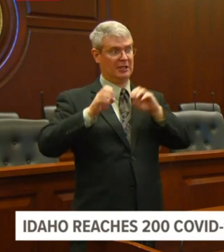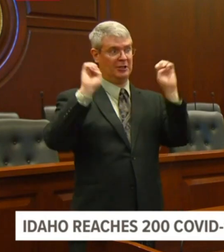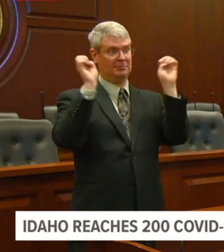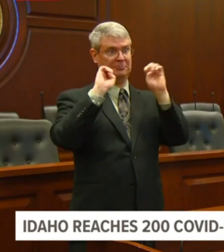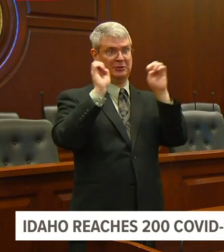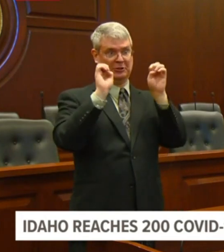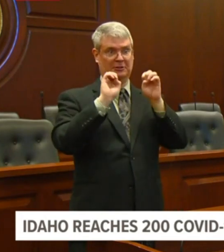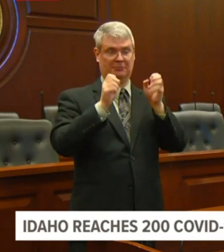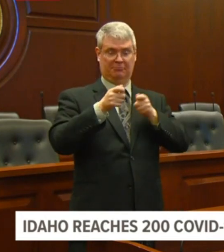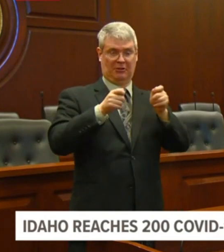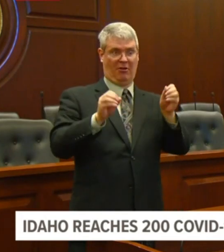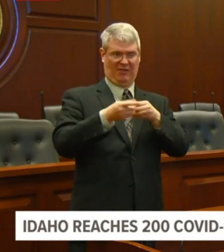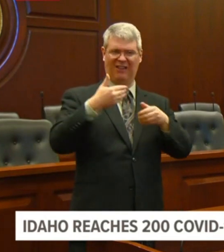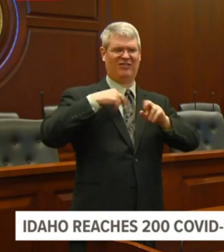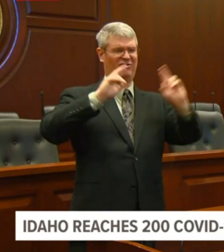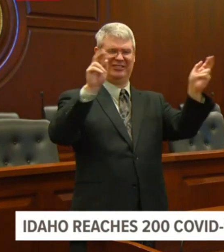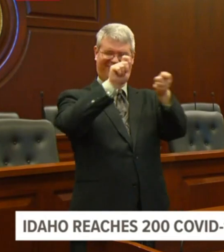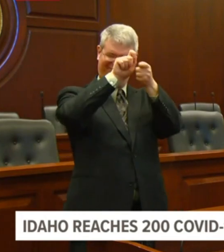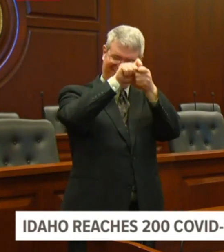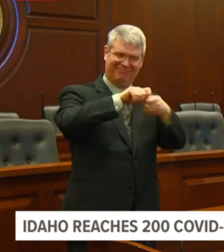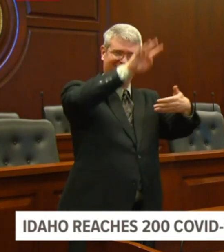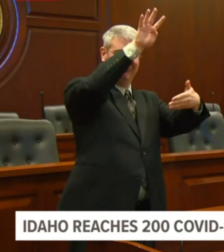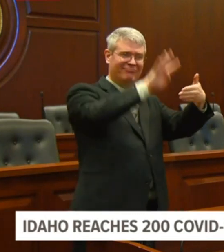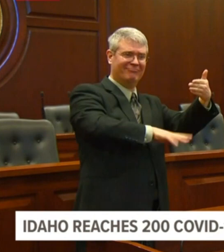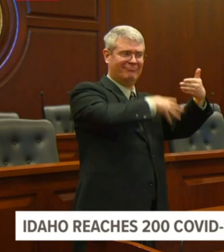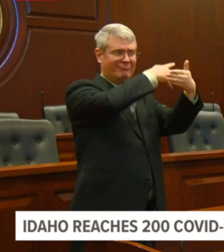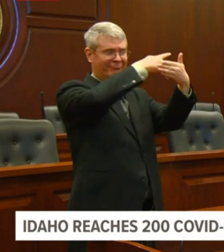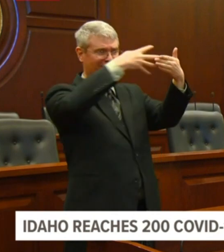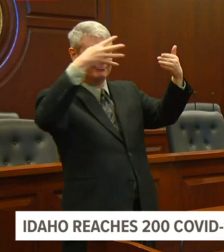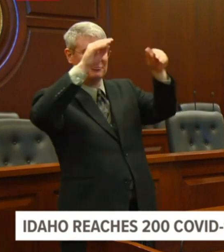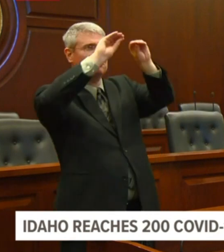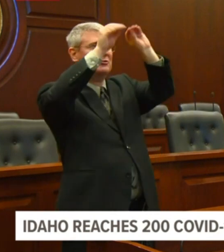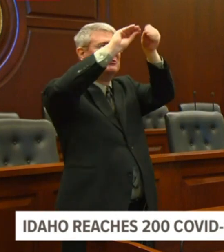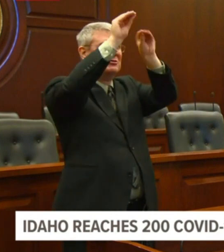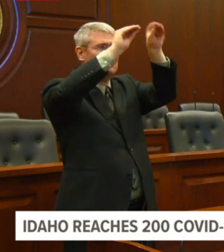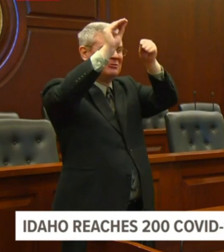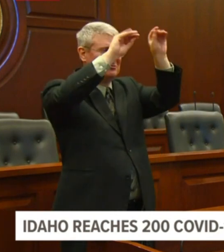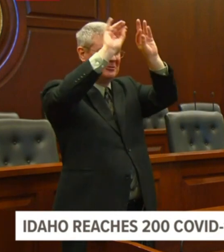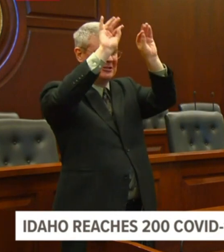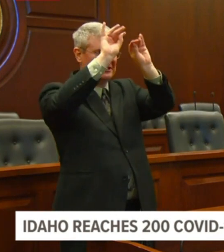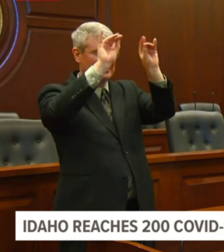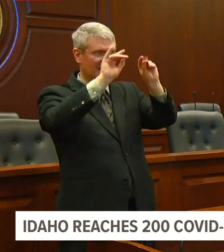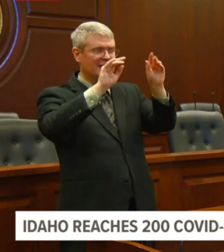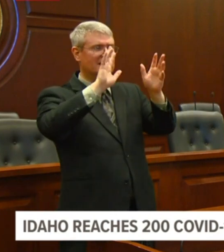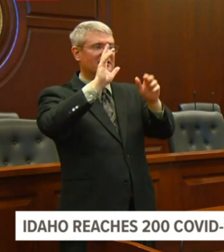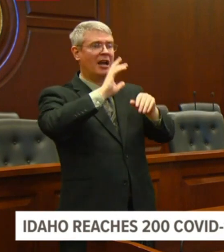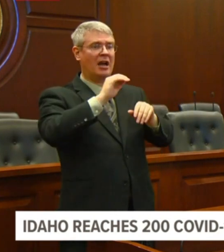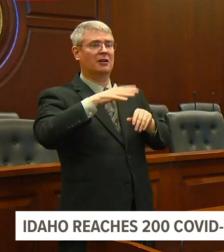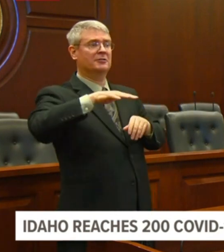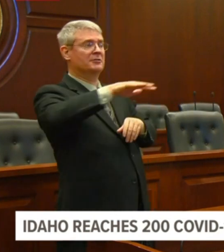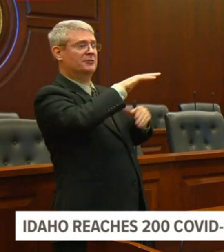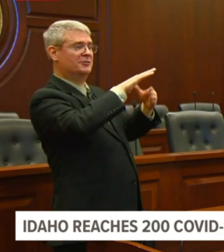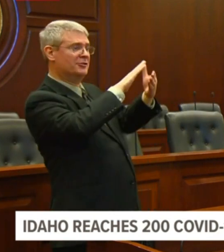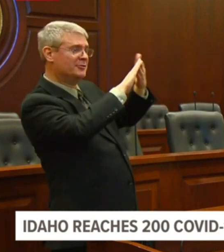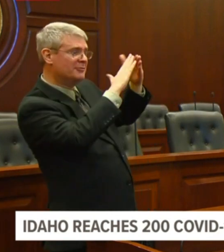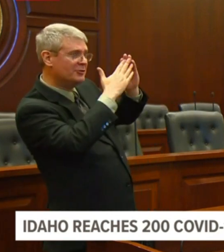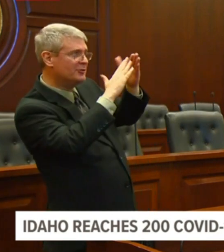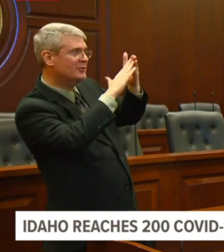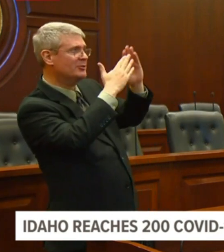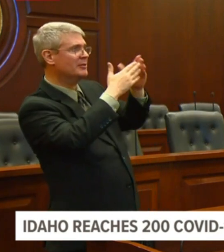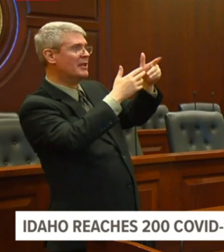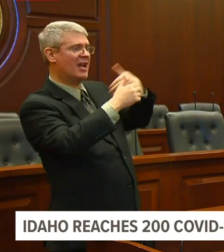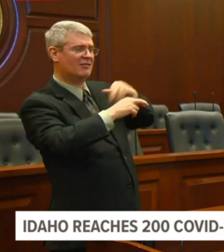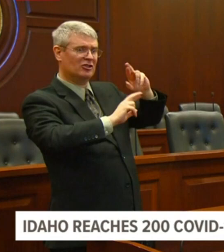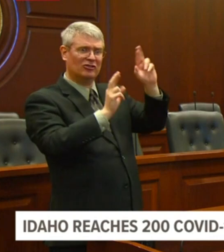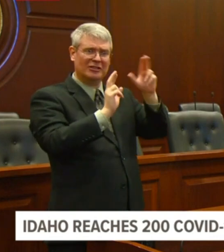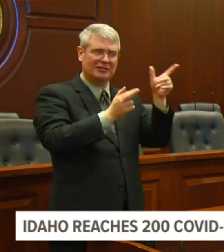including the philanthropic community is represented there, that team is trying to address, uh, and, and we,